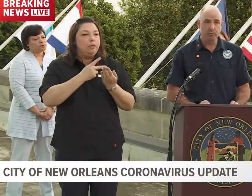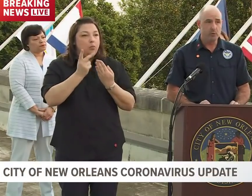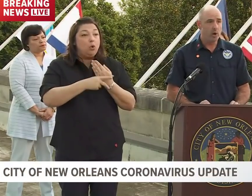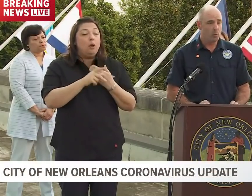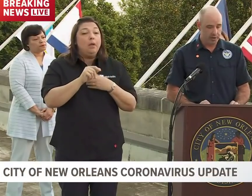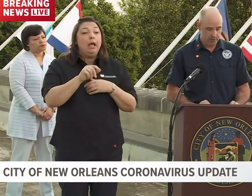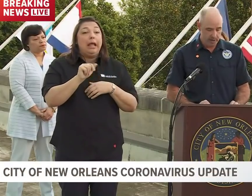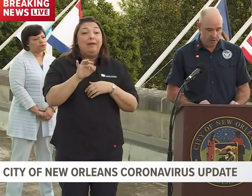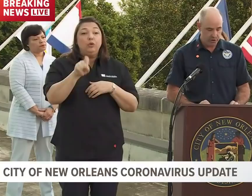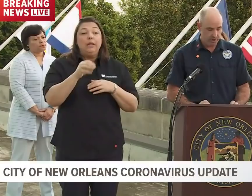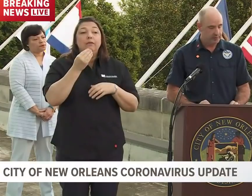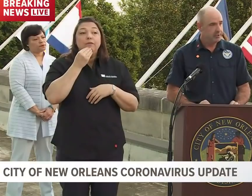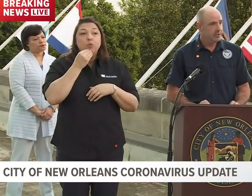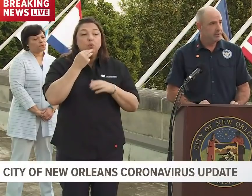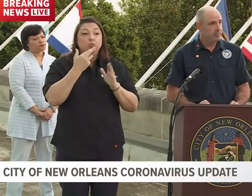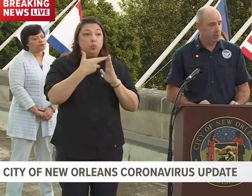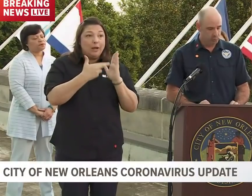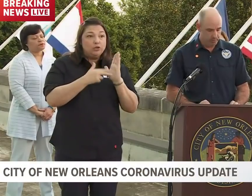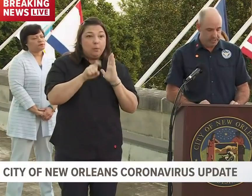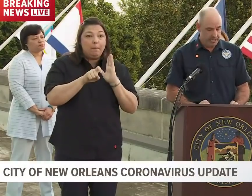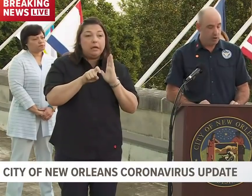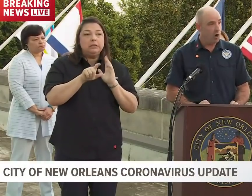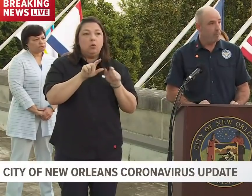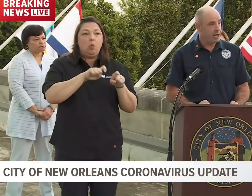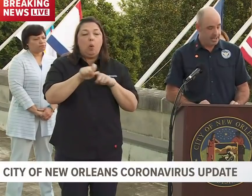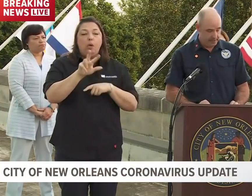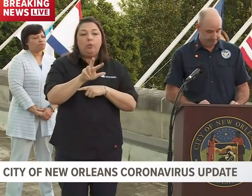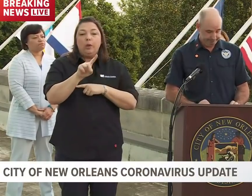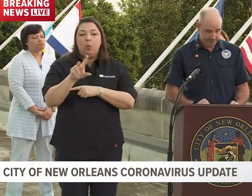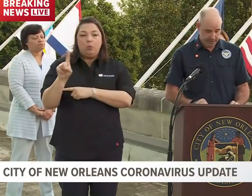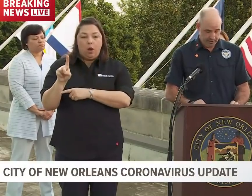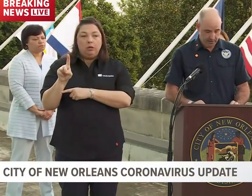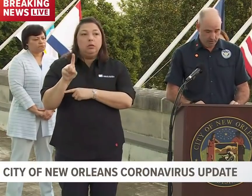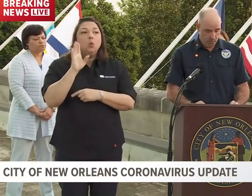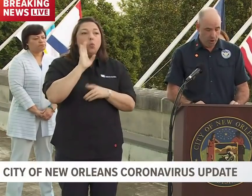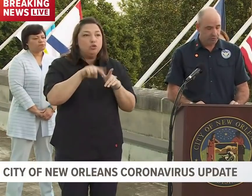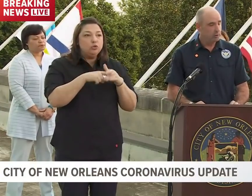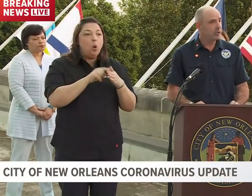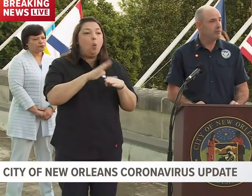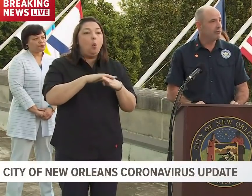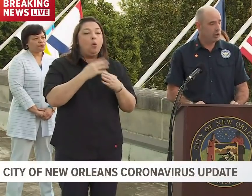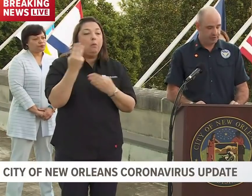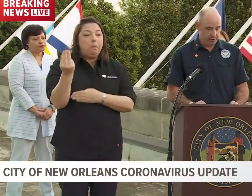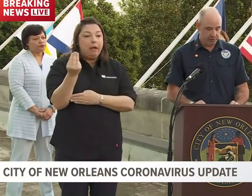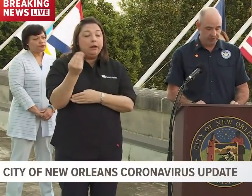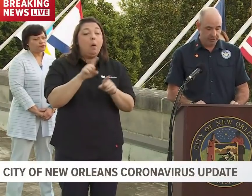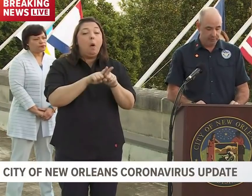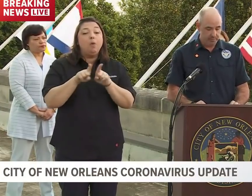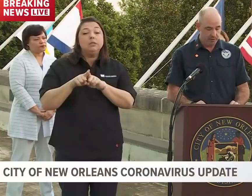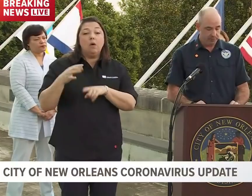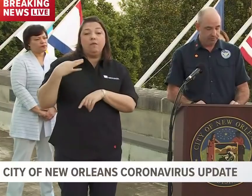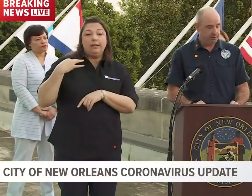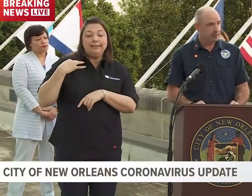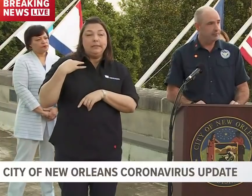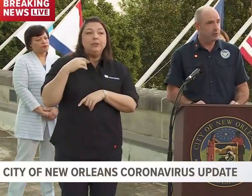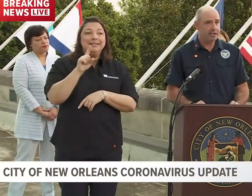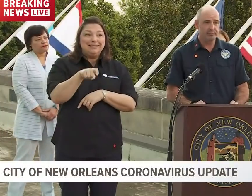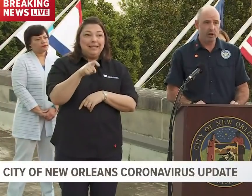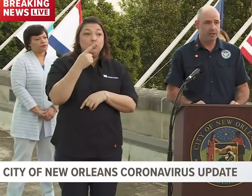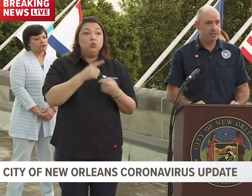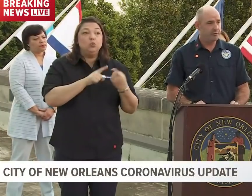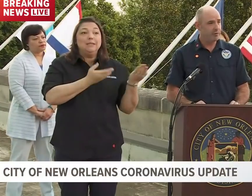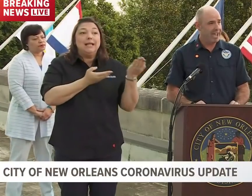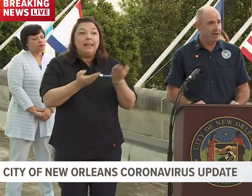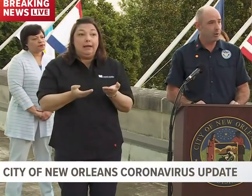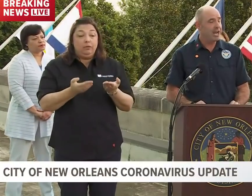should call 311 to register. Meals will begin on Monday. We're also looking for volunteers to deliver meals. If you'd like